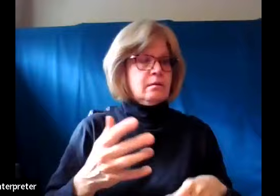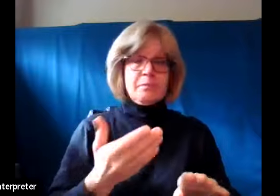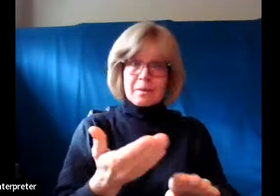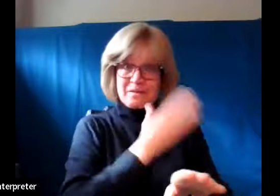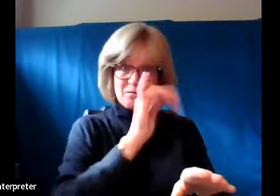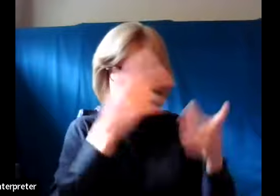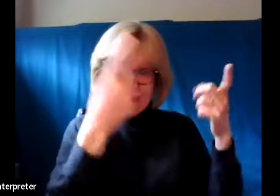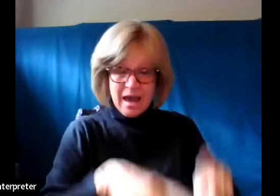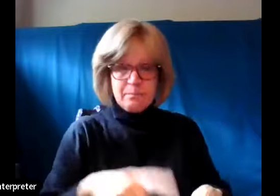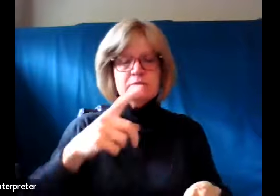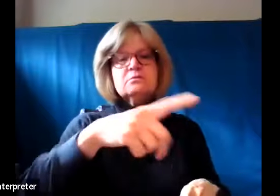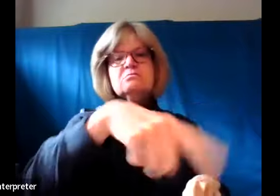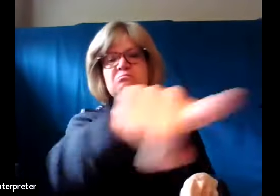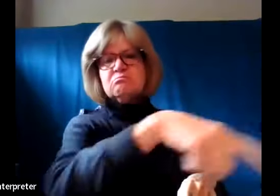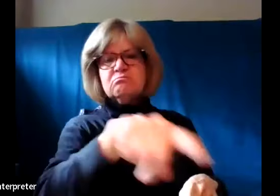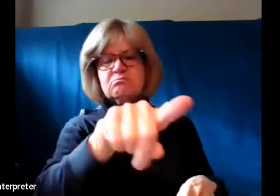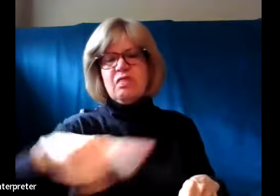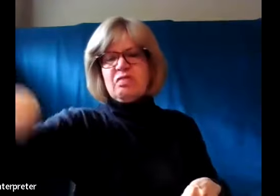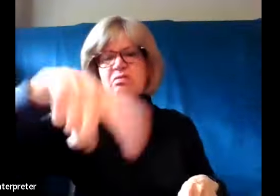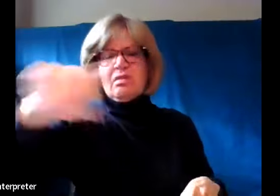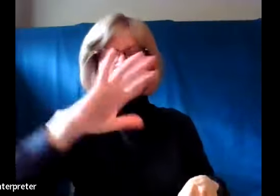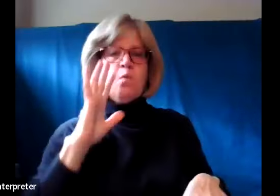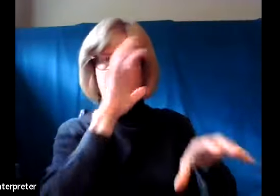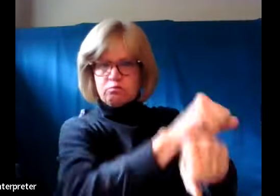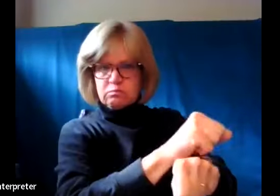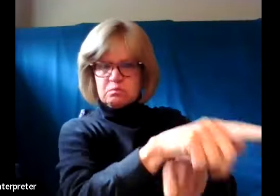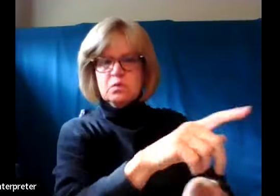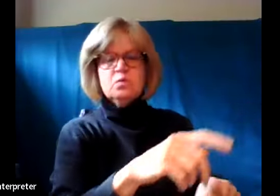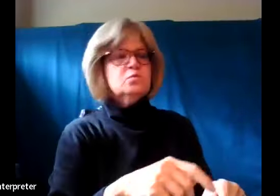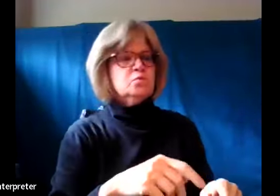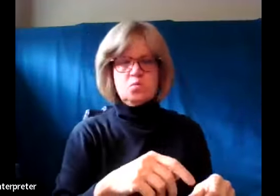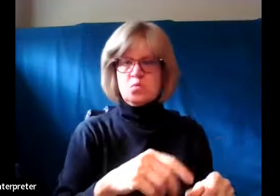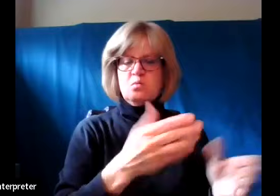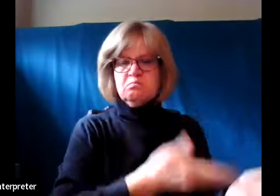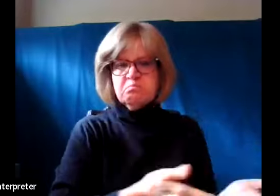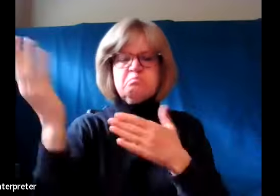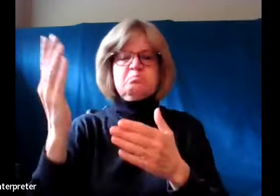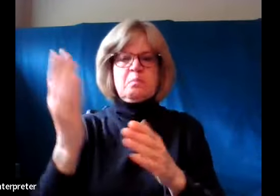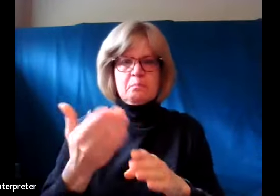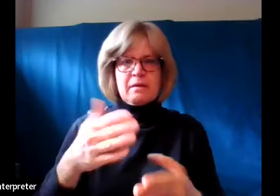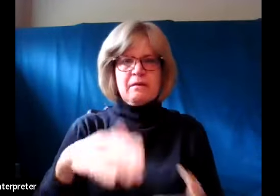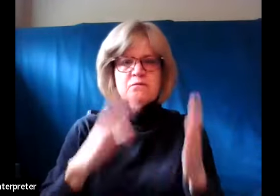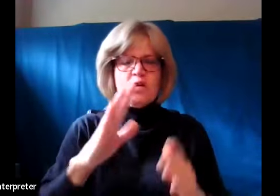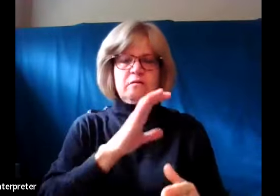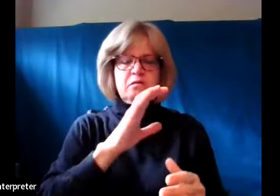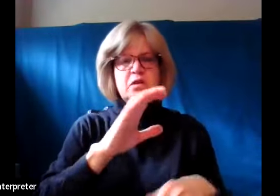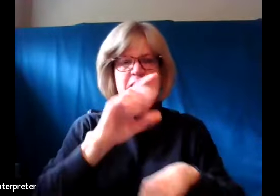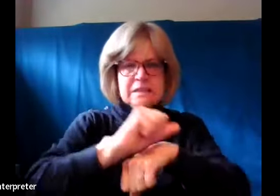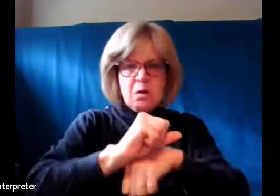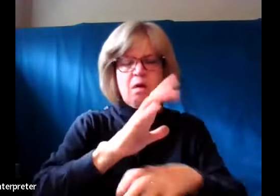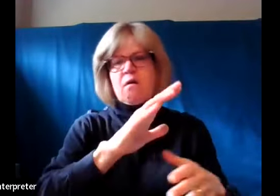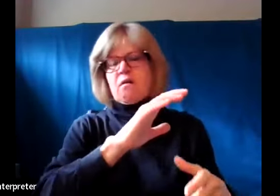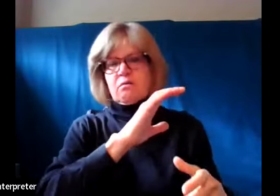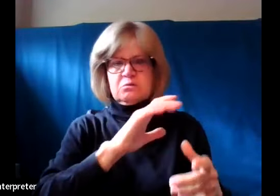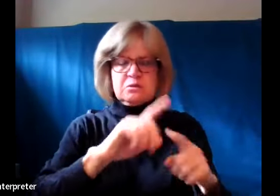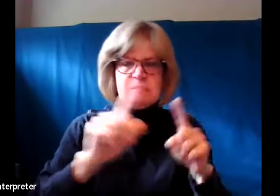you. They will hand you over to synagogues and prisons, and you will be brought before kings and governors because of my name. This will give you